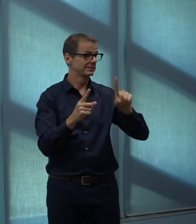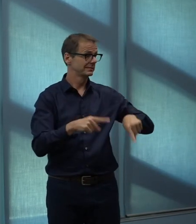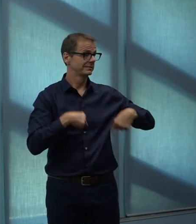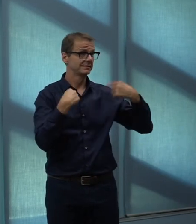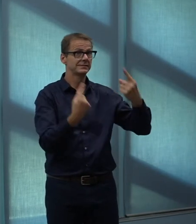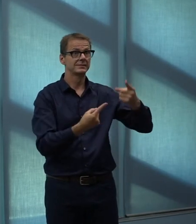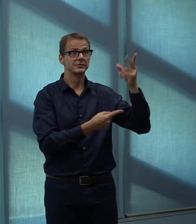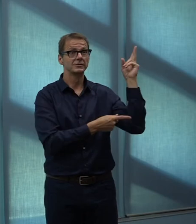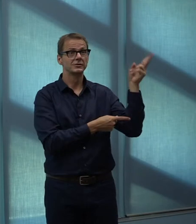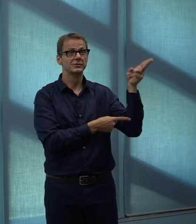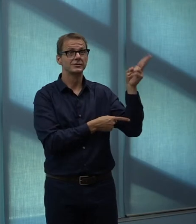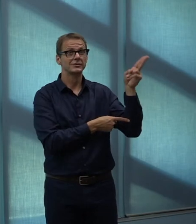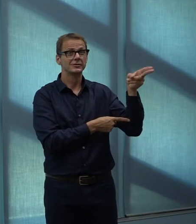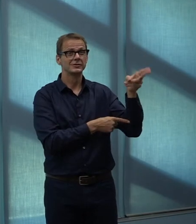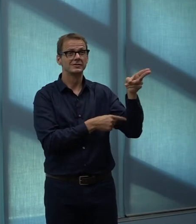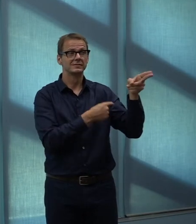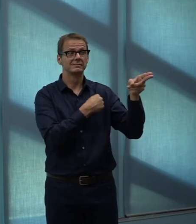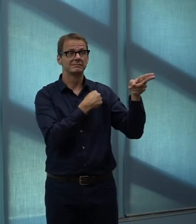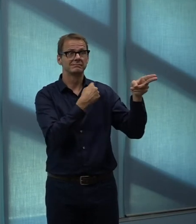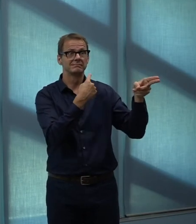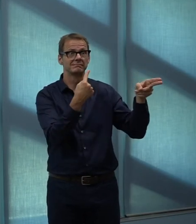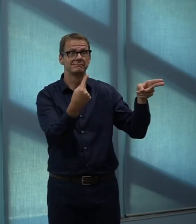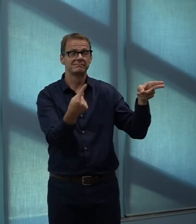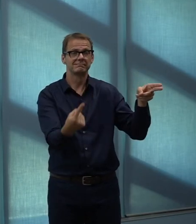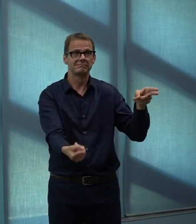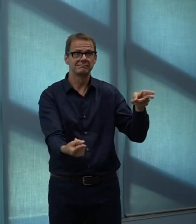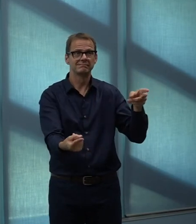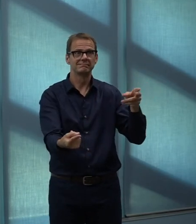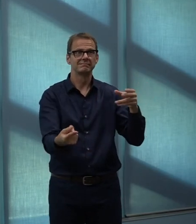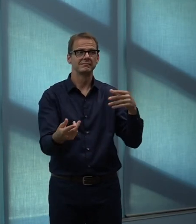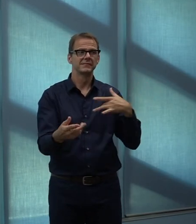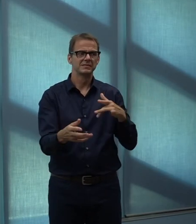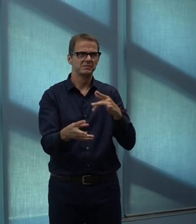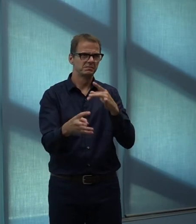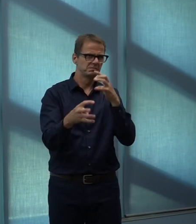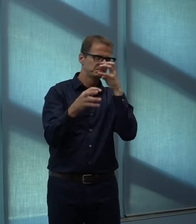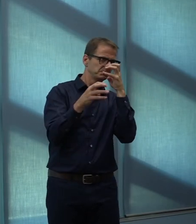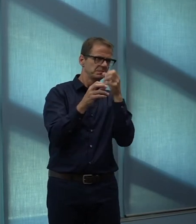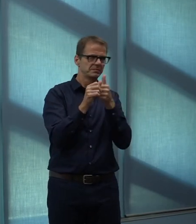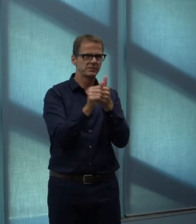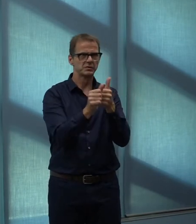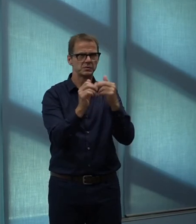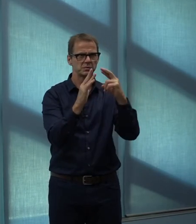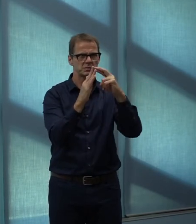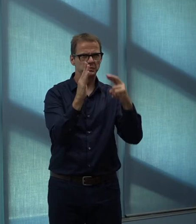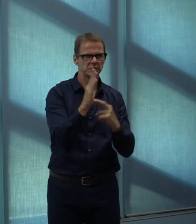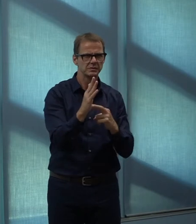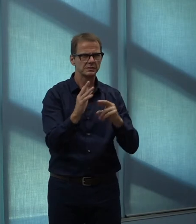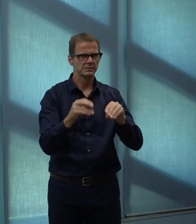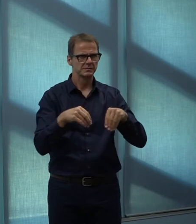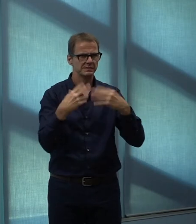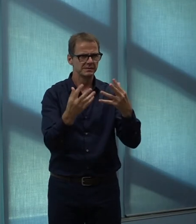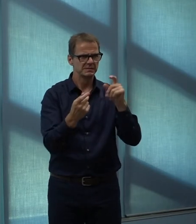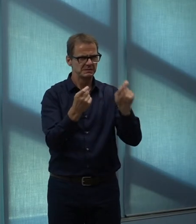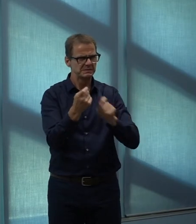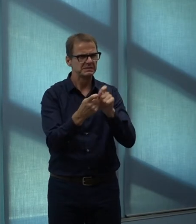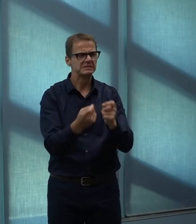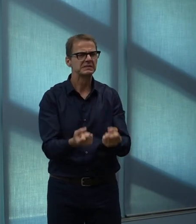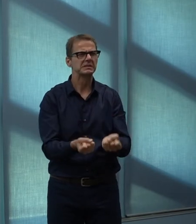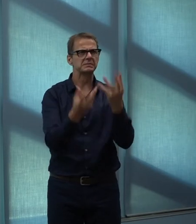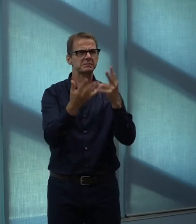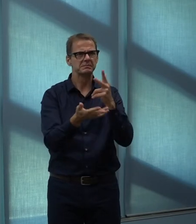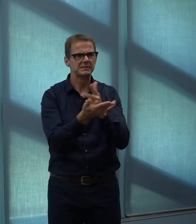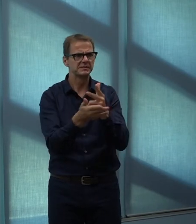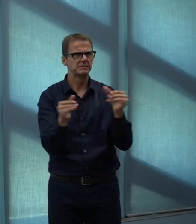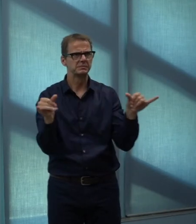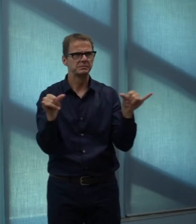has led to a greater than 50% oversupply of parking within our city. Allowing developments to share parking will enable more